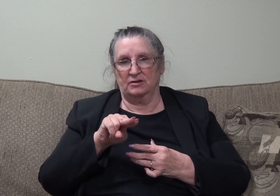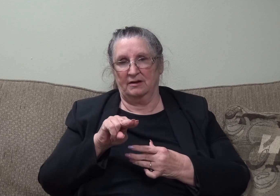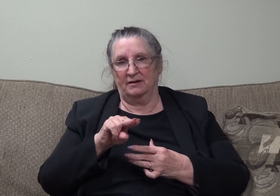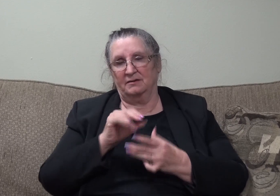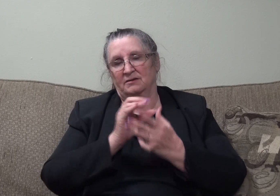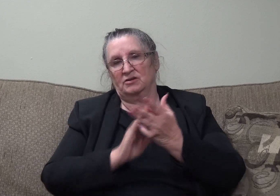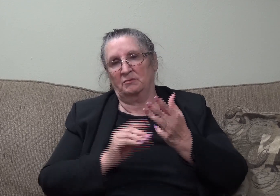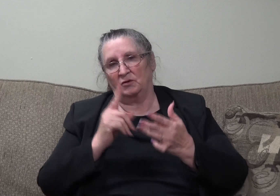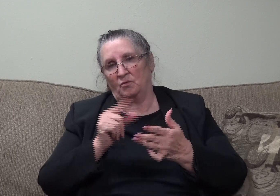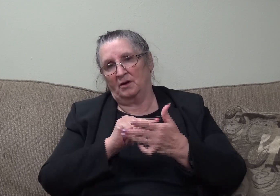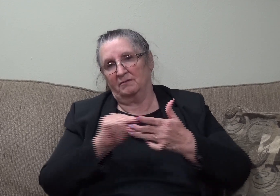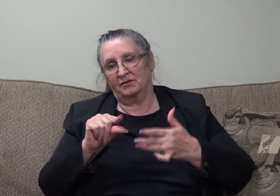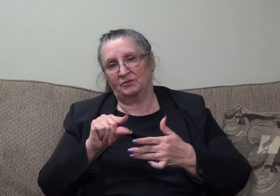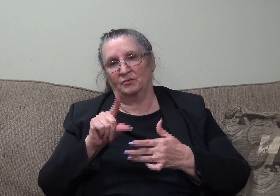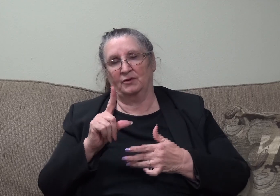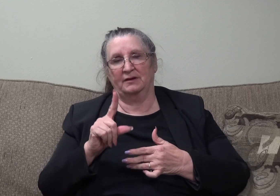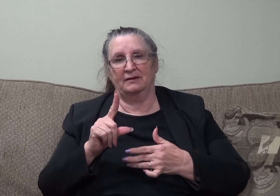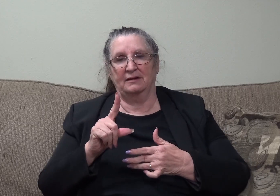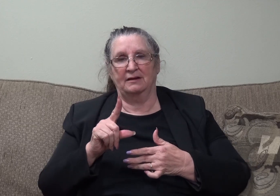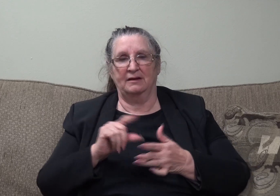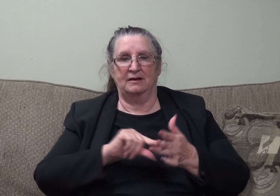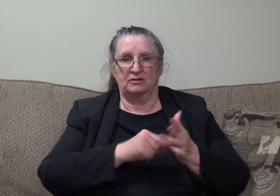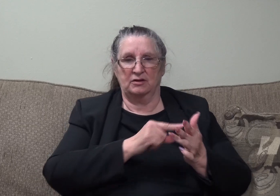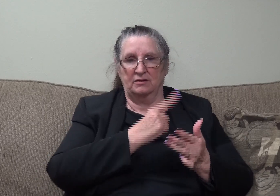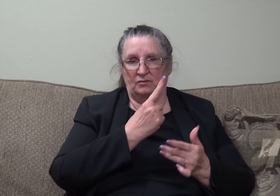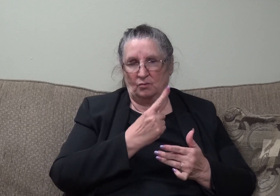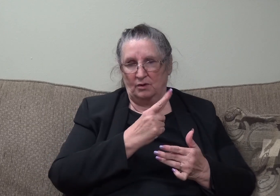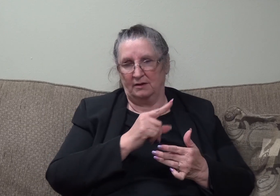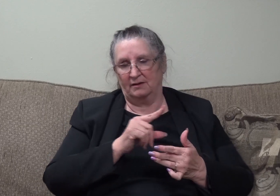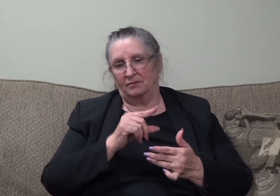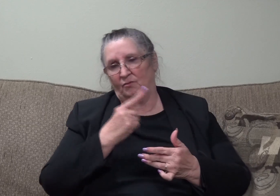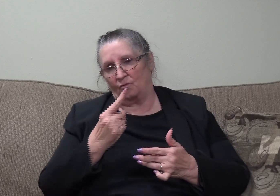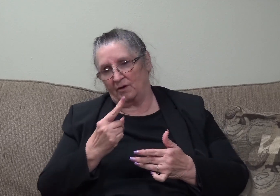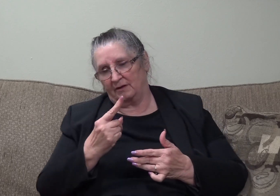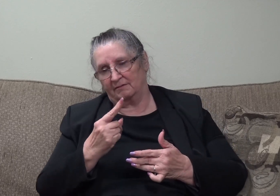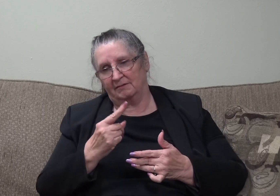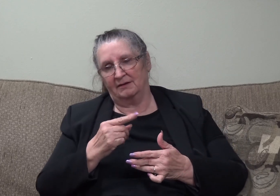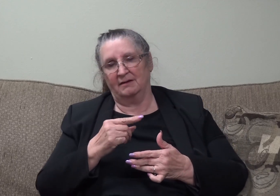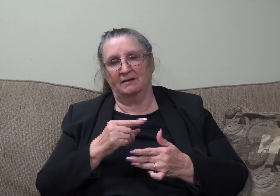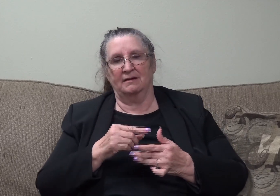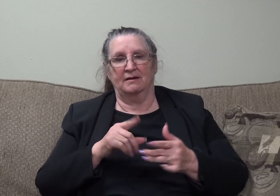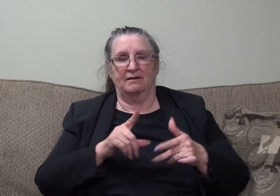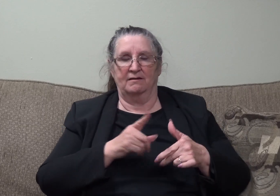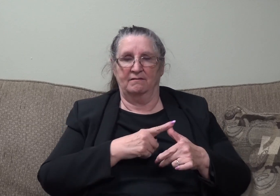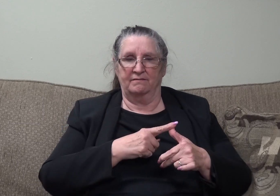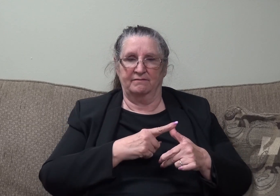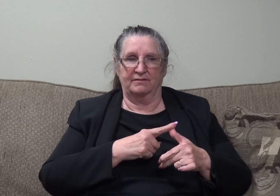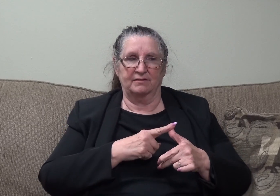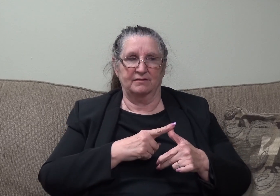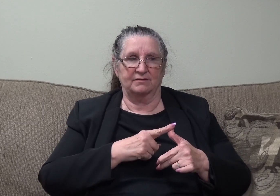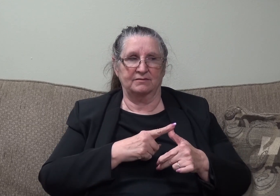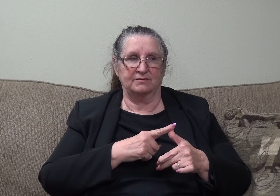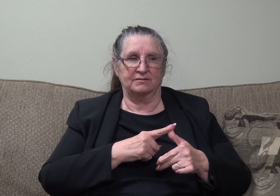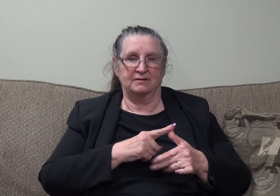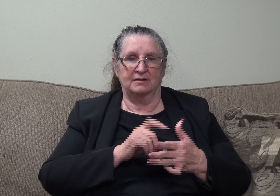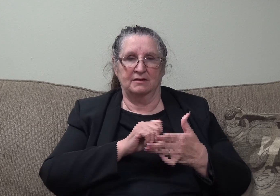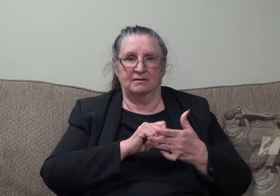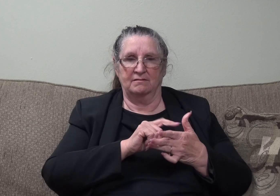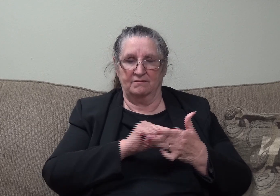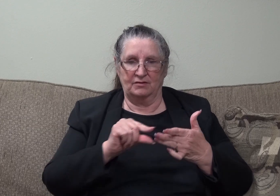So, have Genesis 1.1, which is the first verse of the